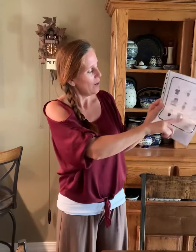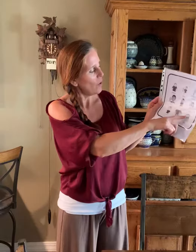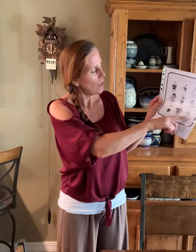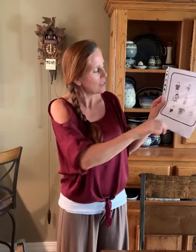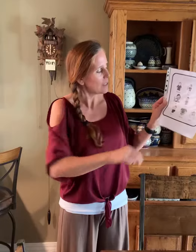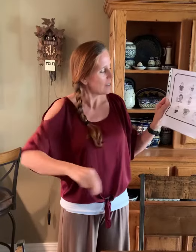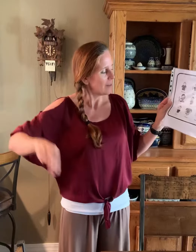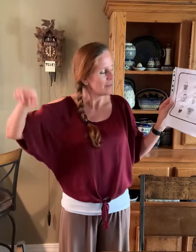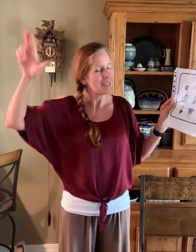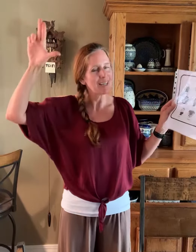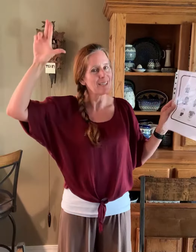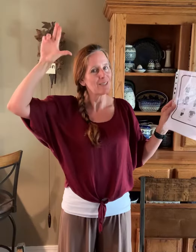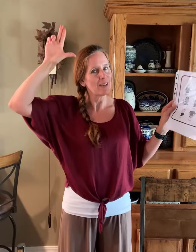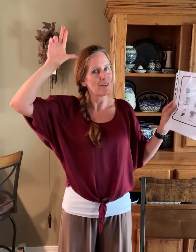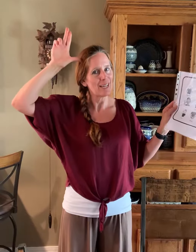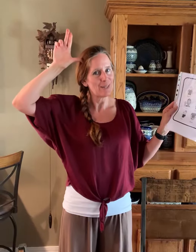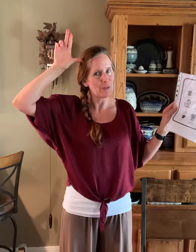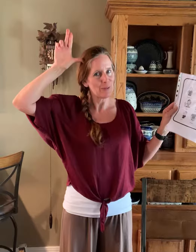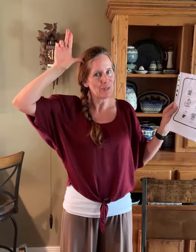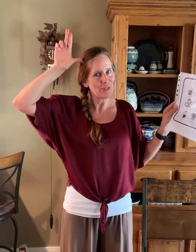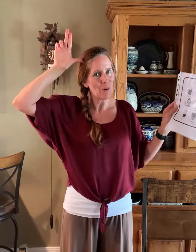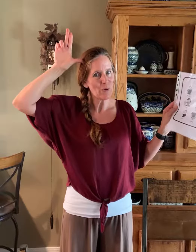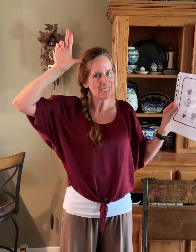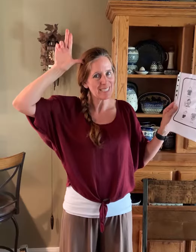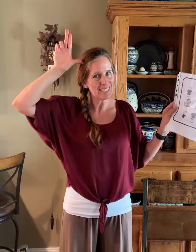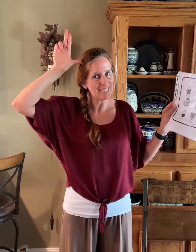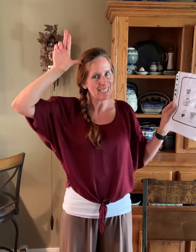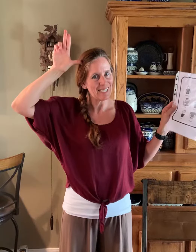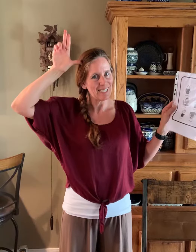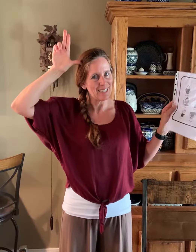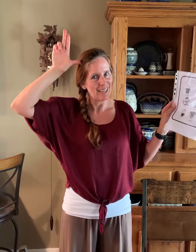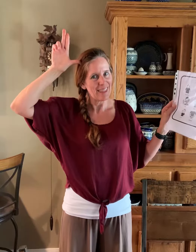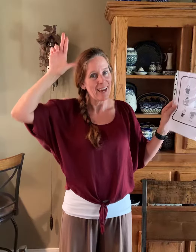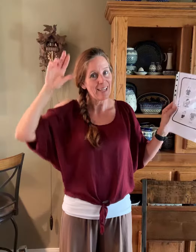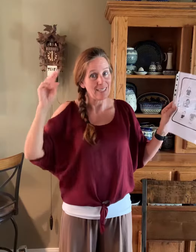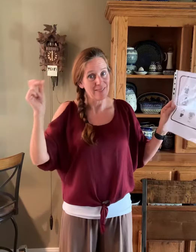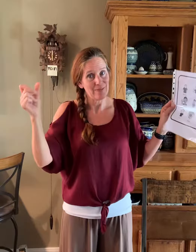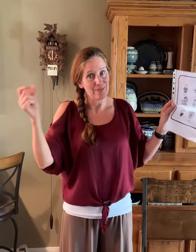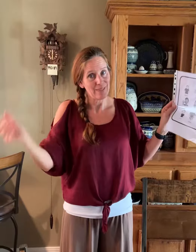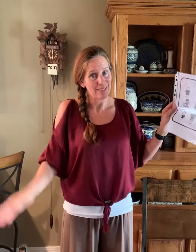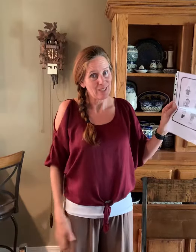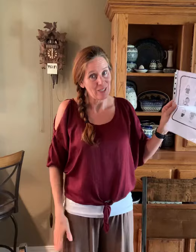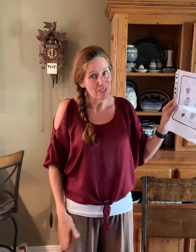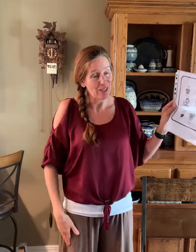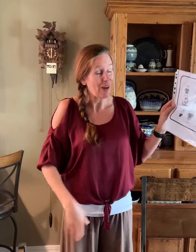Horse is Kelly's favorite animal. Horse. Batten. Dog.